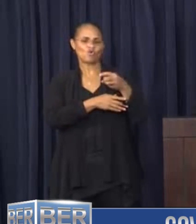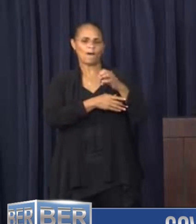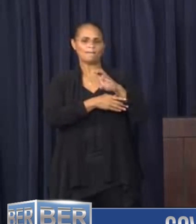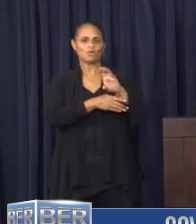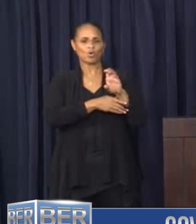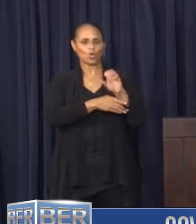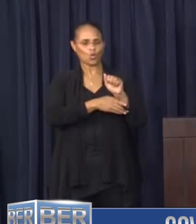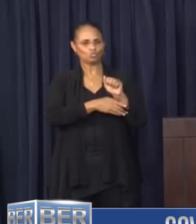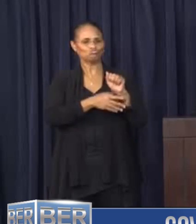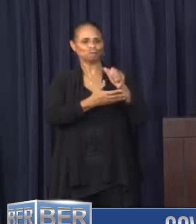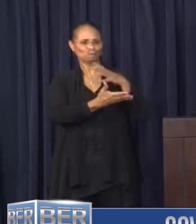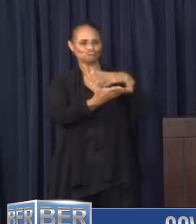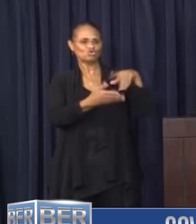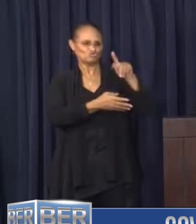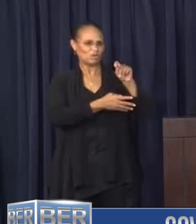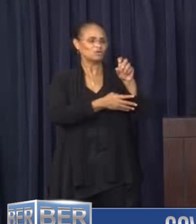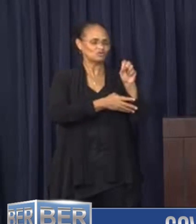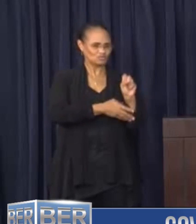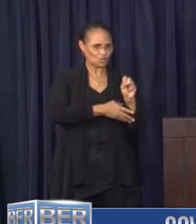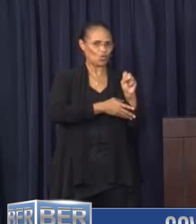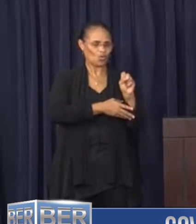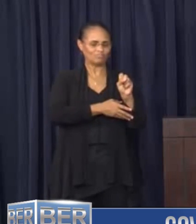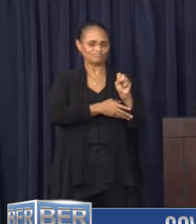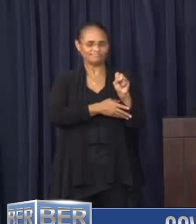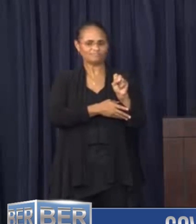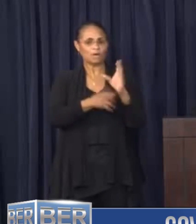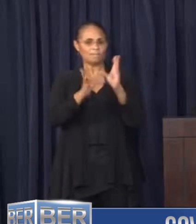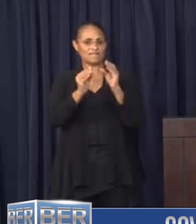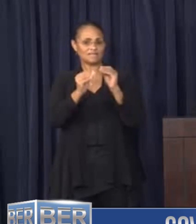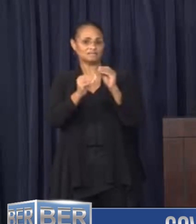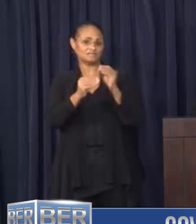a meeting of the Emergency Management Organization this morning.